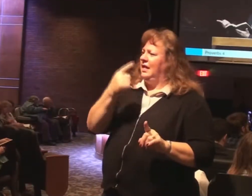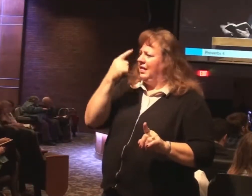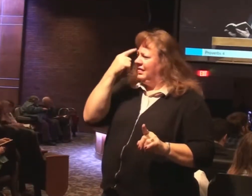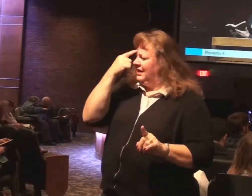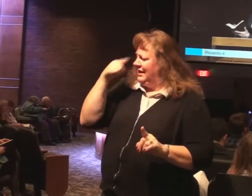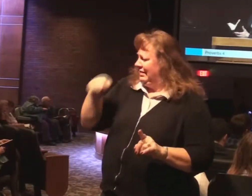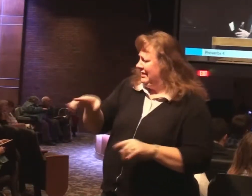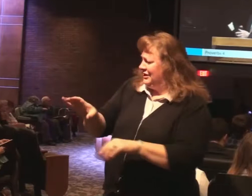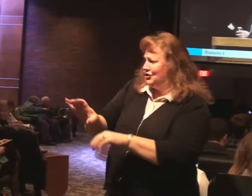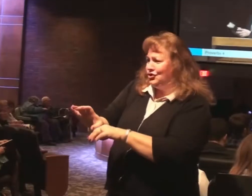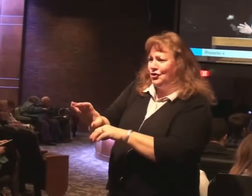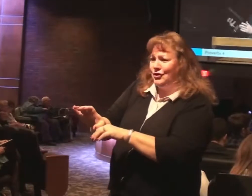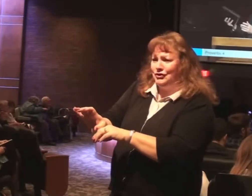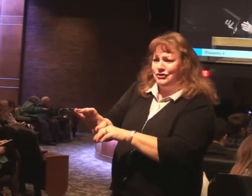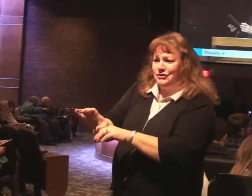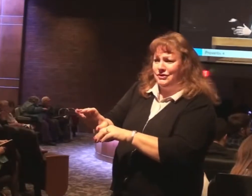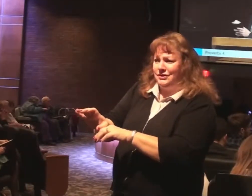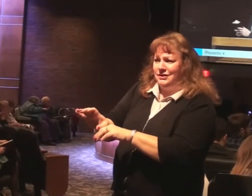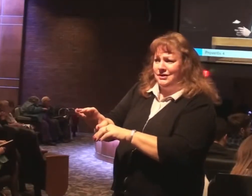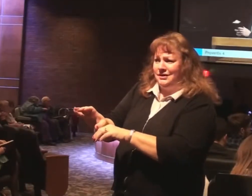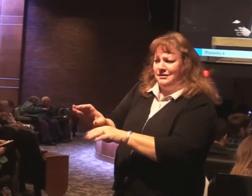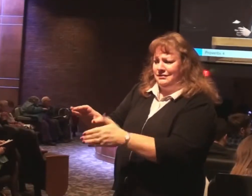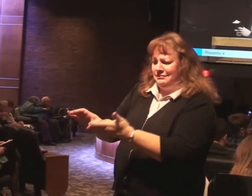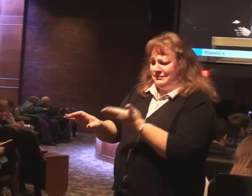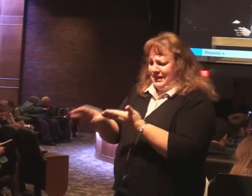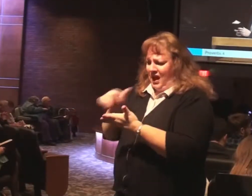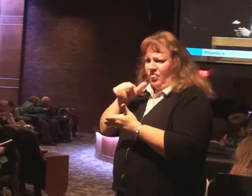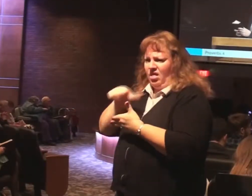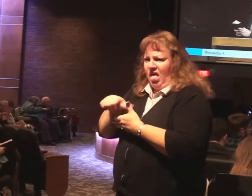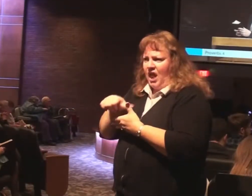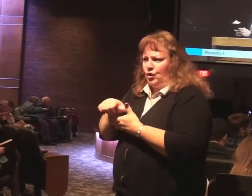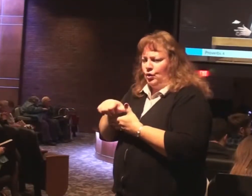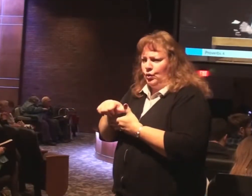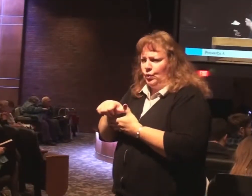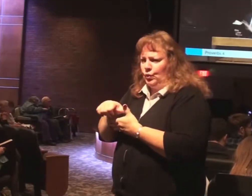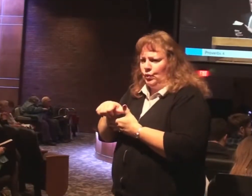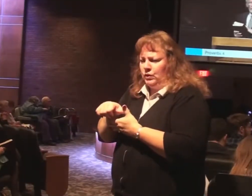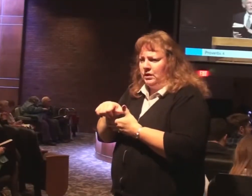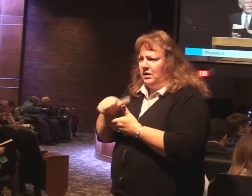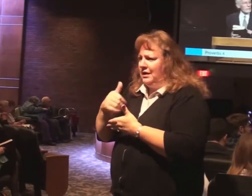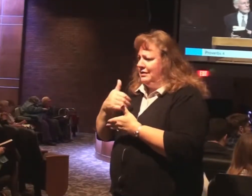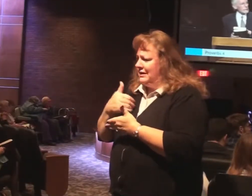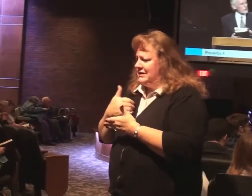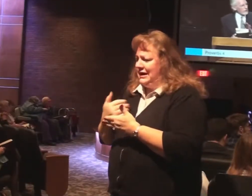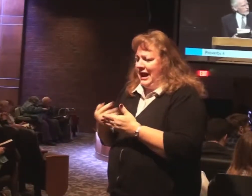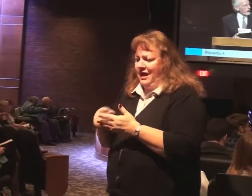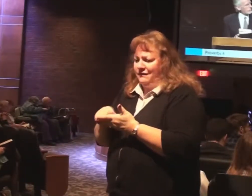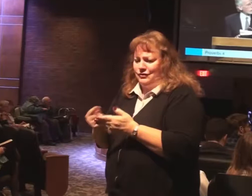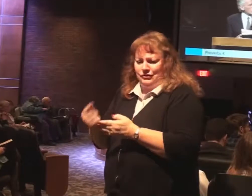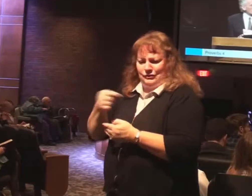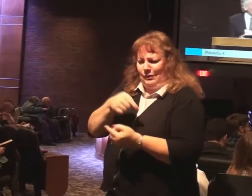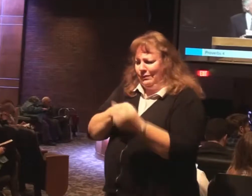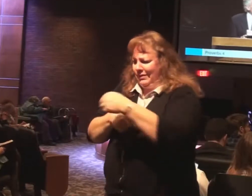church was like. That the letter to the Hebrews was written. They not only didn't have cross references. They didn't have their own copy.